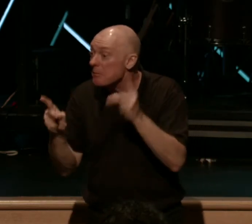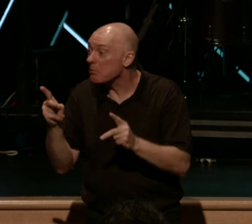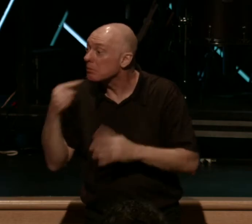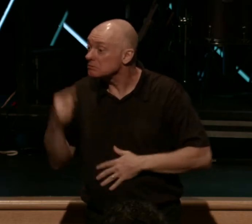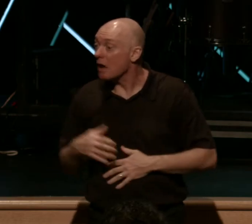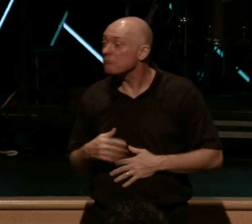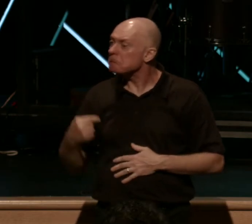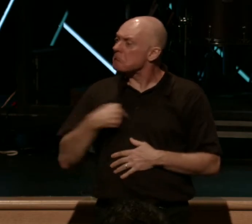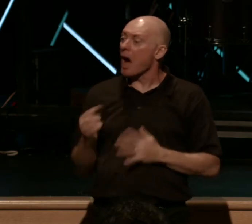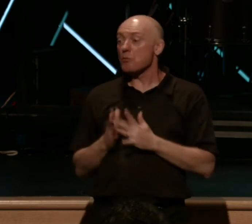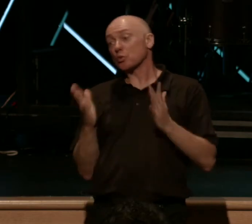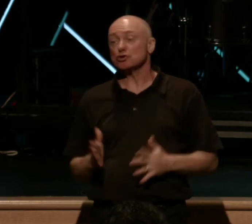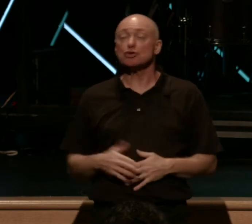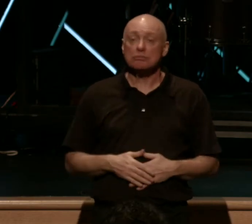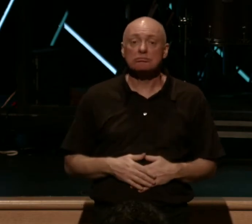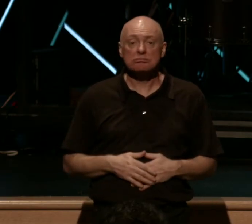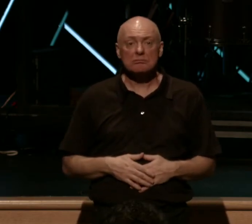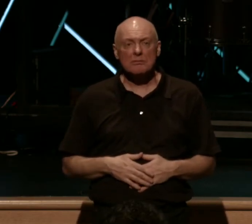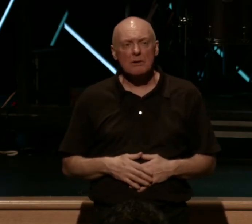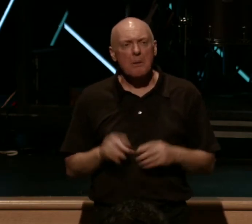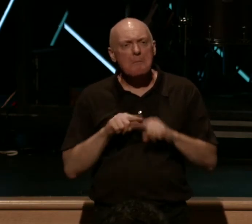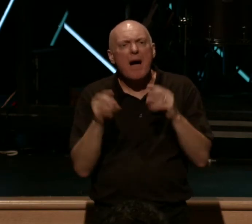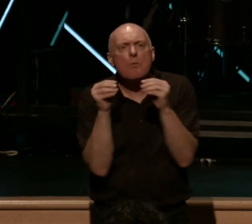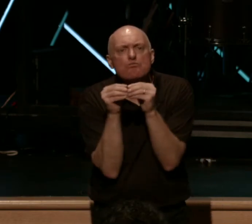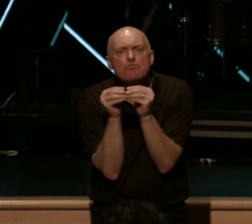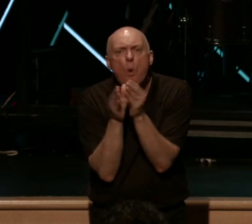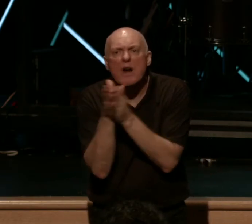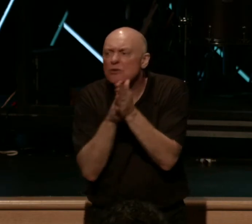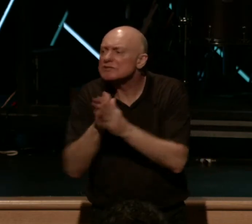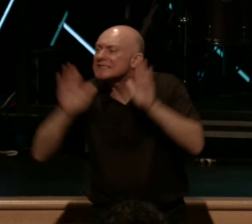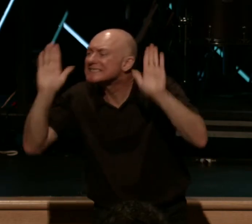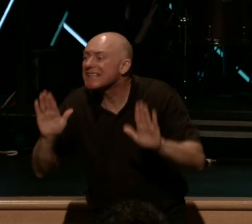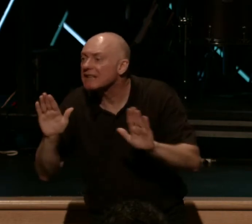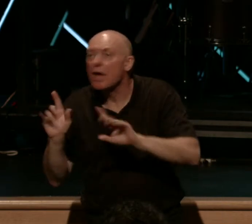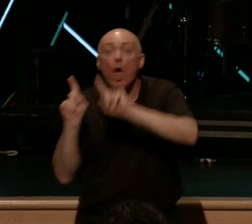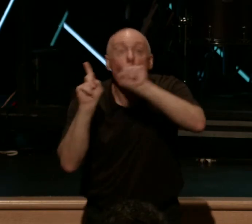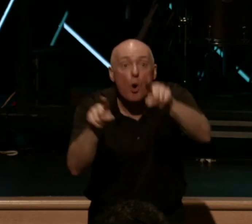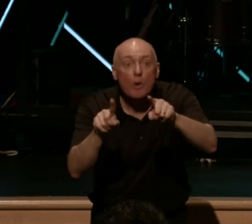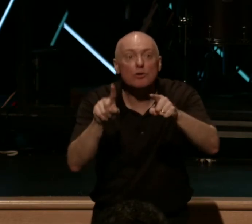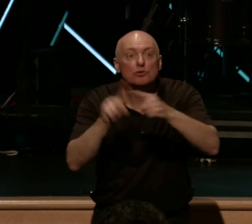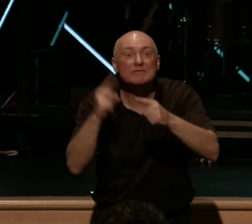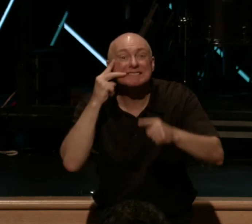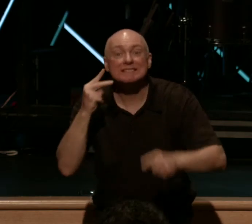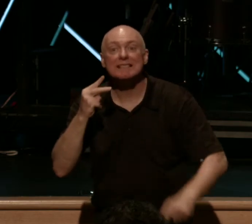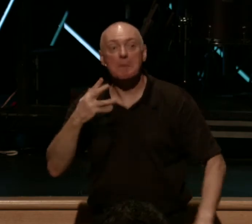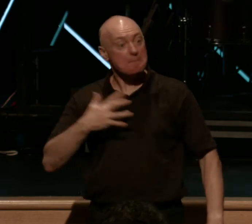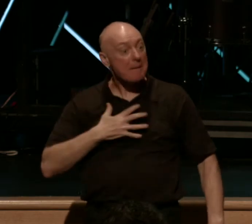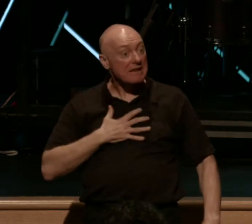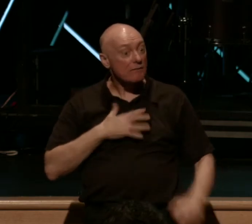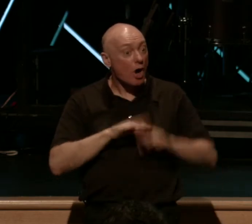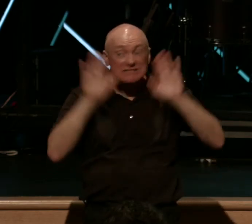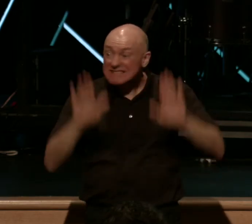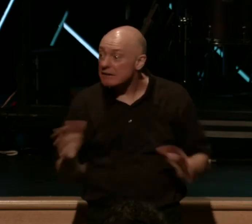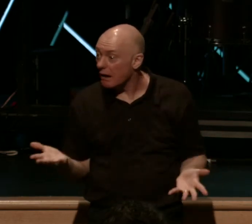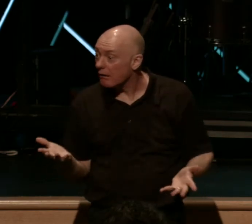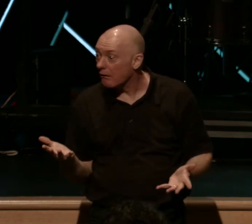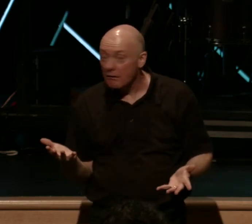speak with great humility, who are more interested on Sunday in going to see the maple leaves play, and